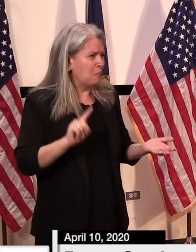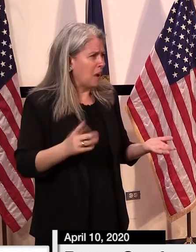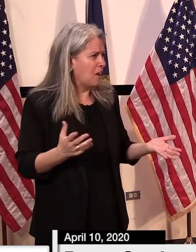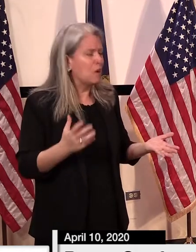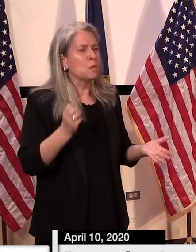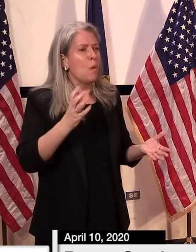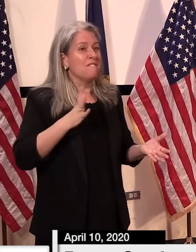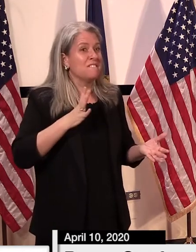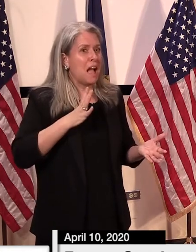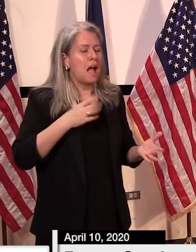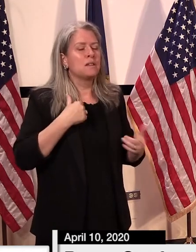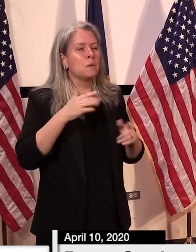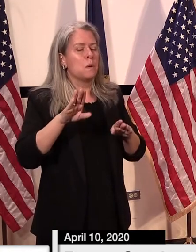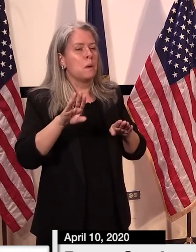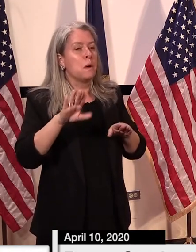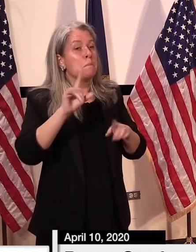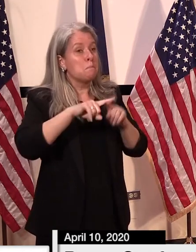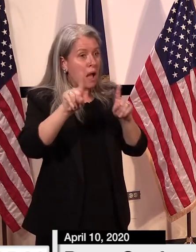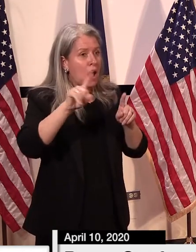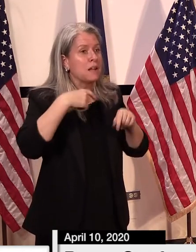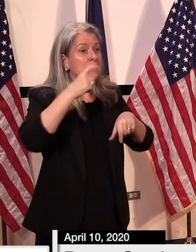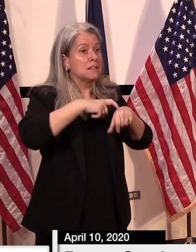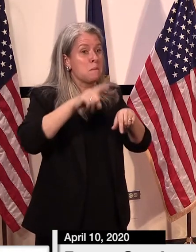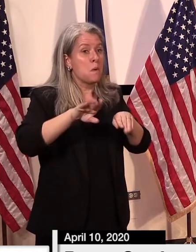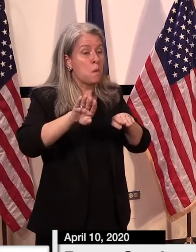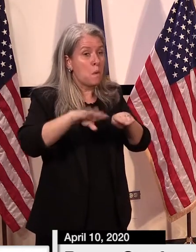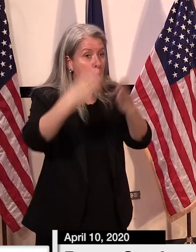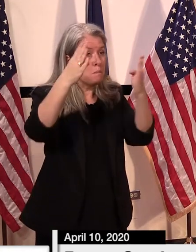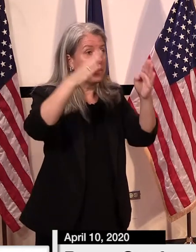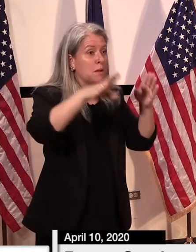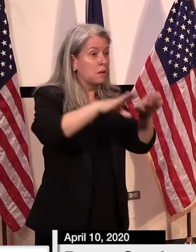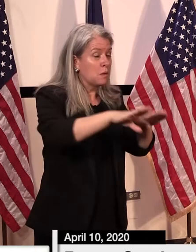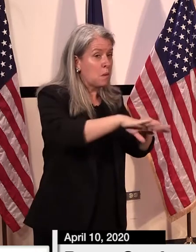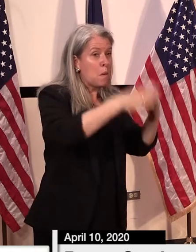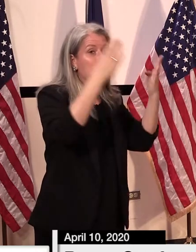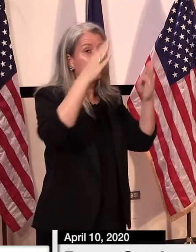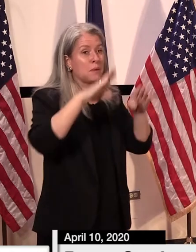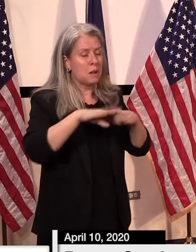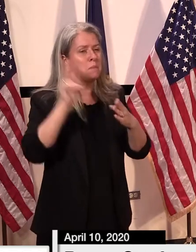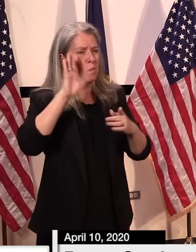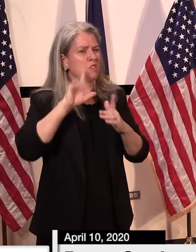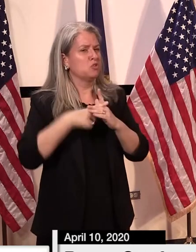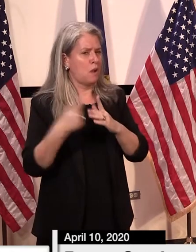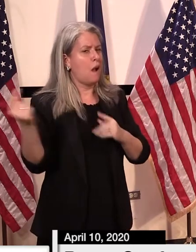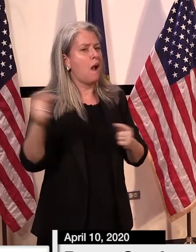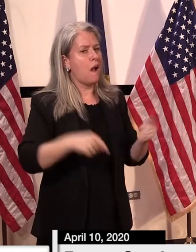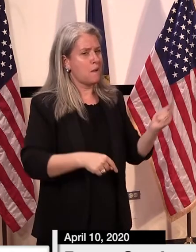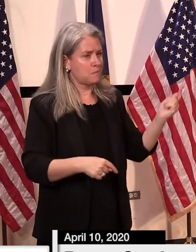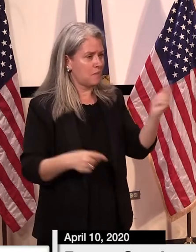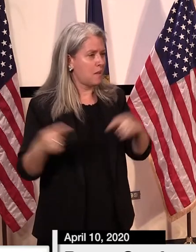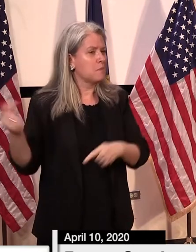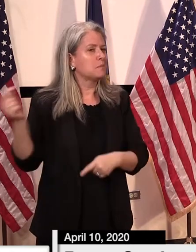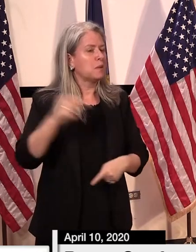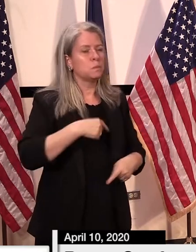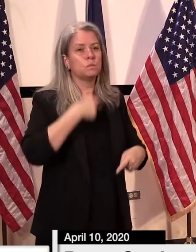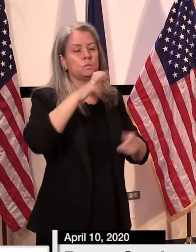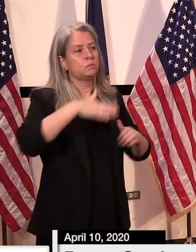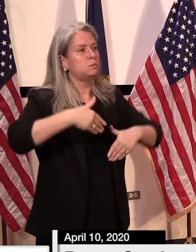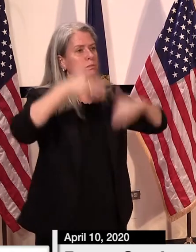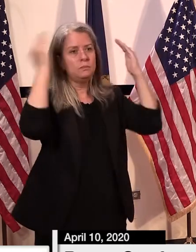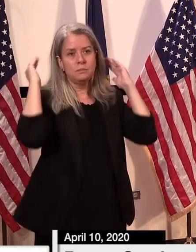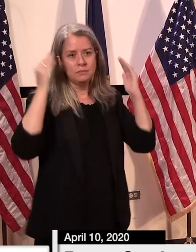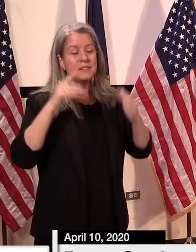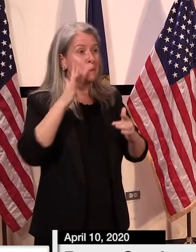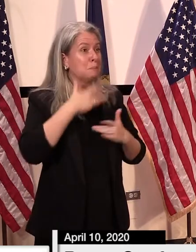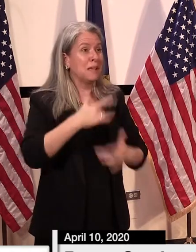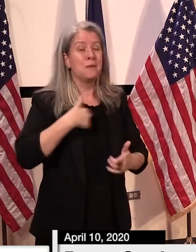together in a phased approach so that we don't overwhelm the system normally we'd be we'd be asking people to